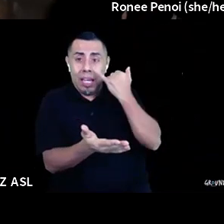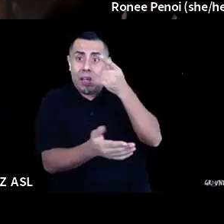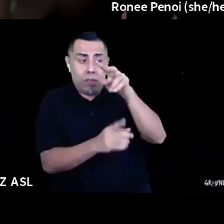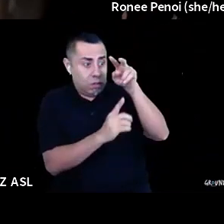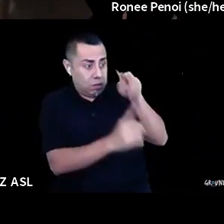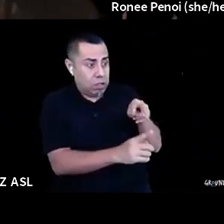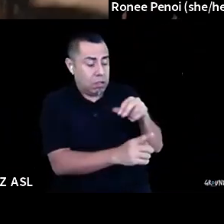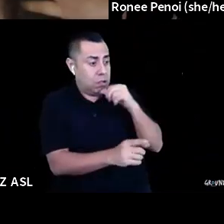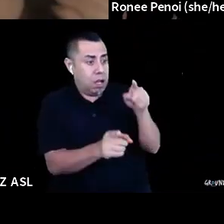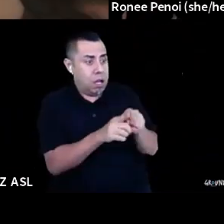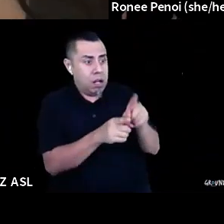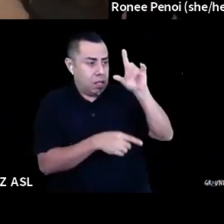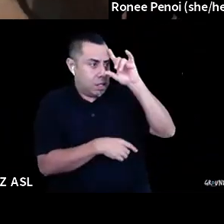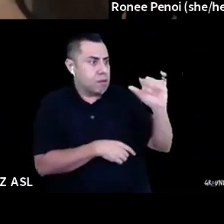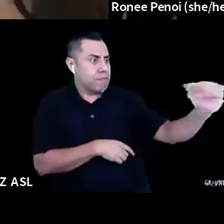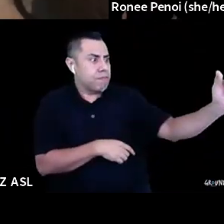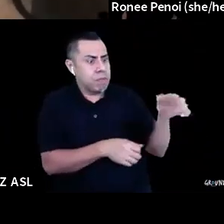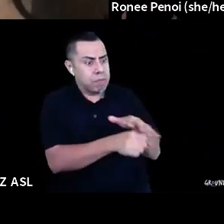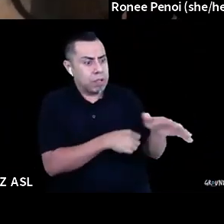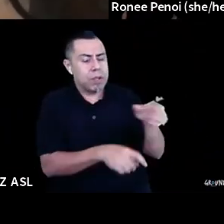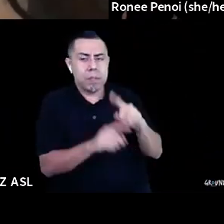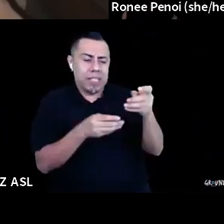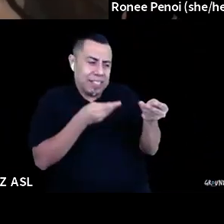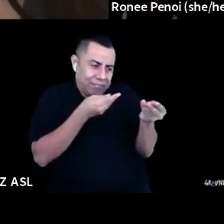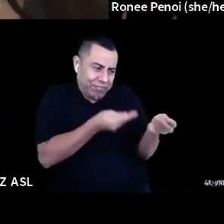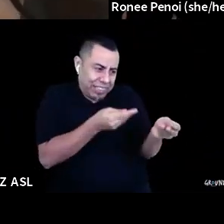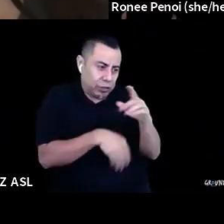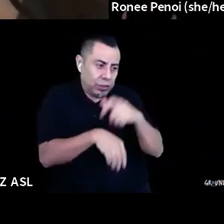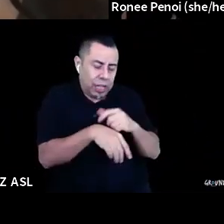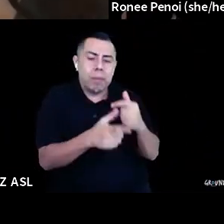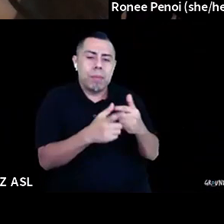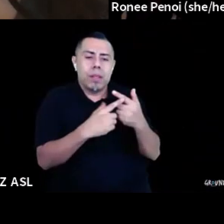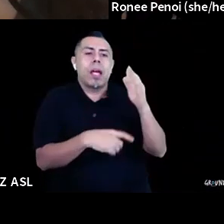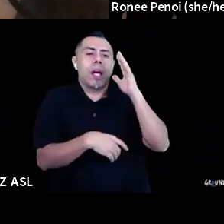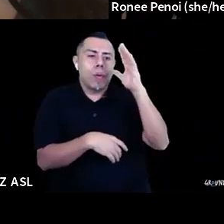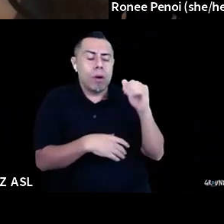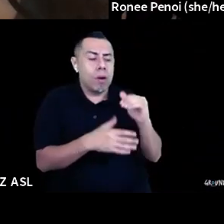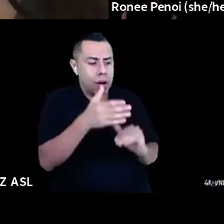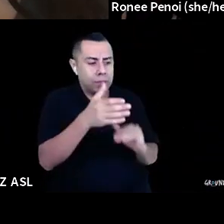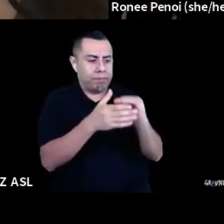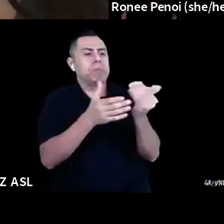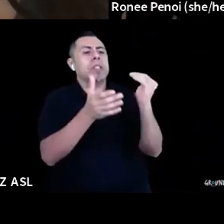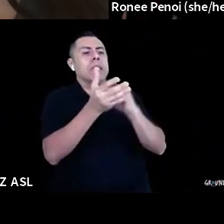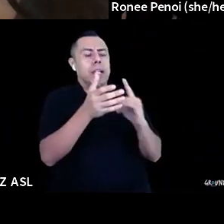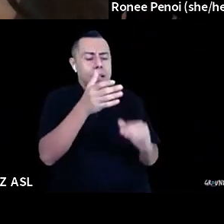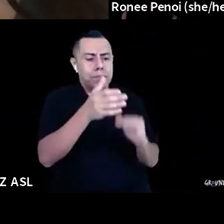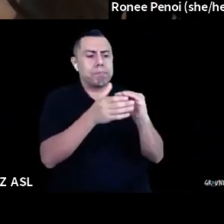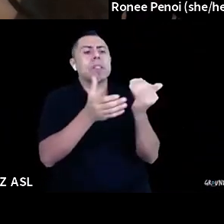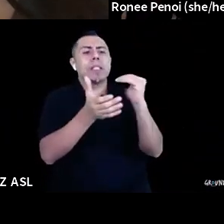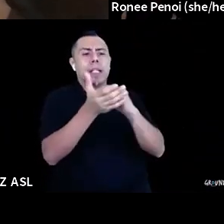um, to be regenerative. And so whenever we think that way and, um, adding that within to this concept